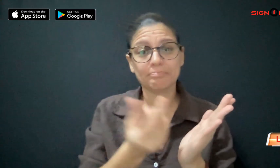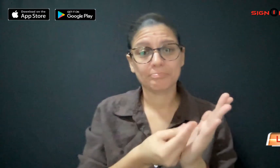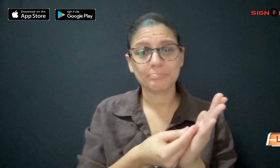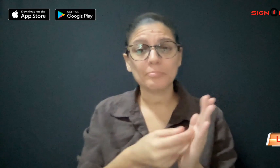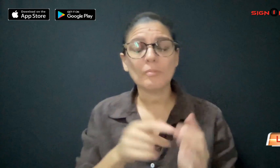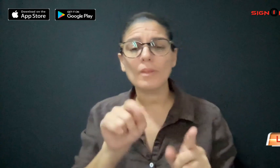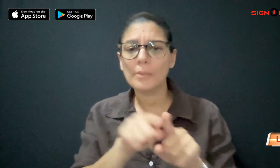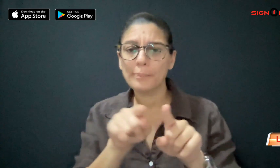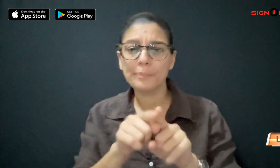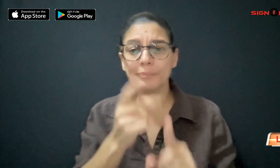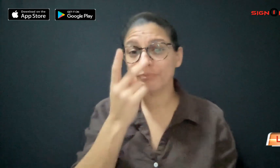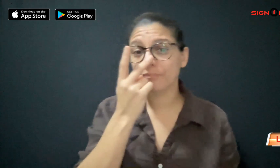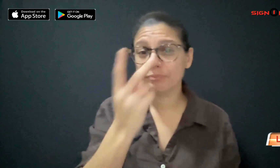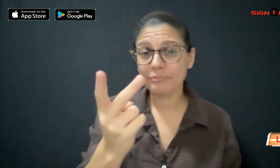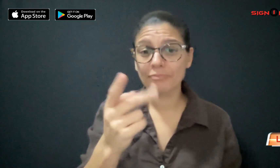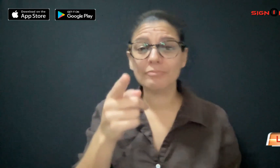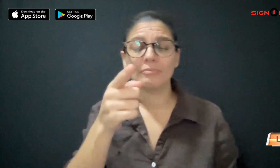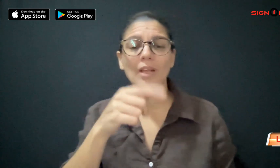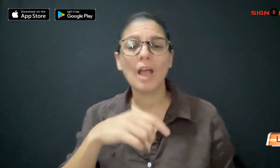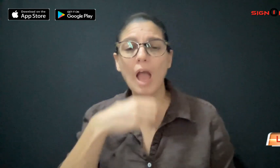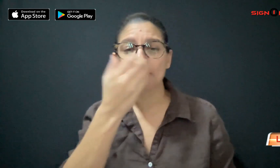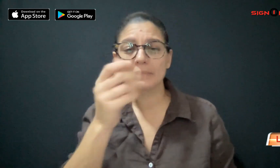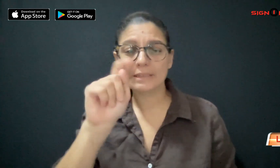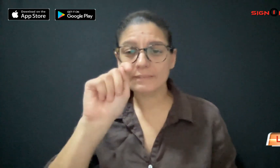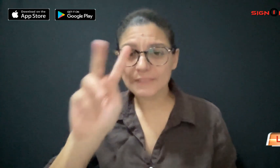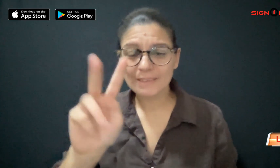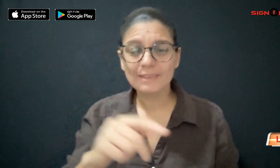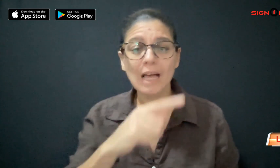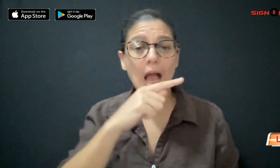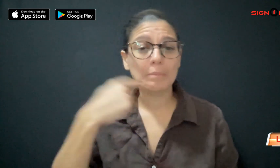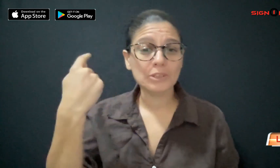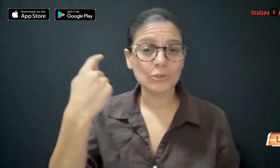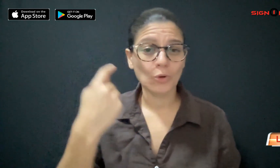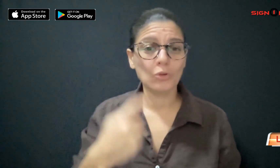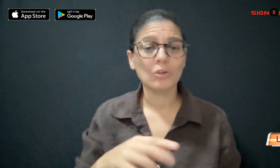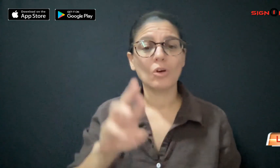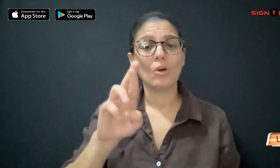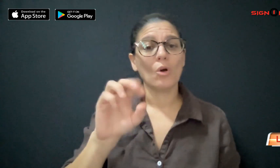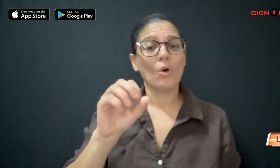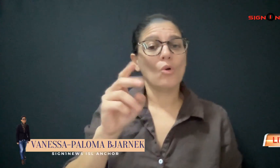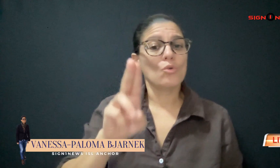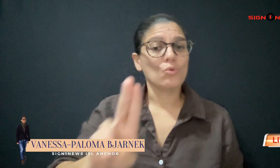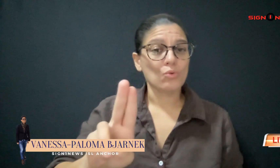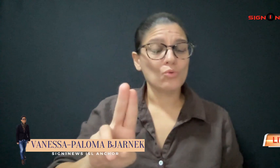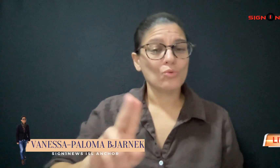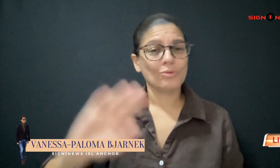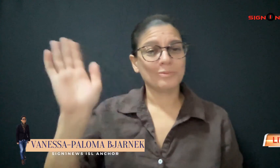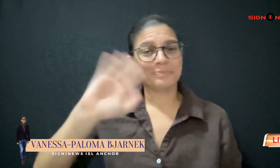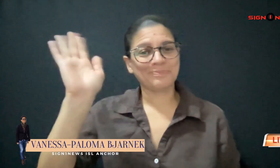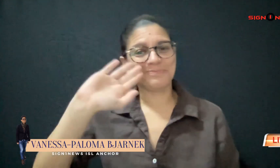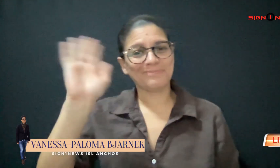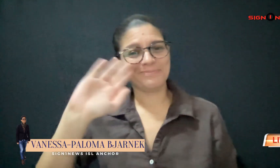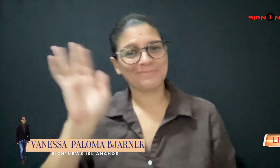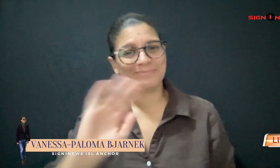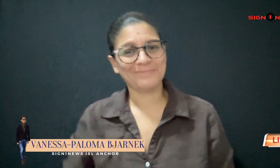And you can also watch on Apple TV, Amazon, and Roku. Thank you.